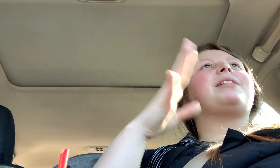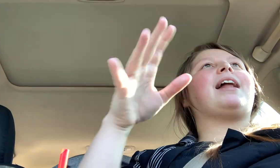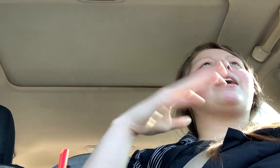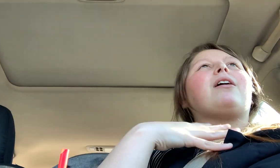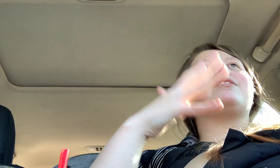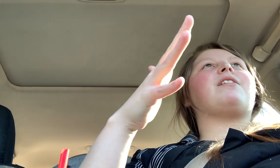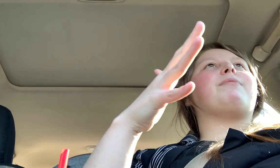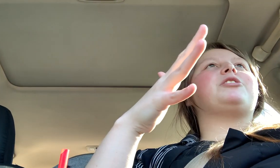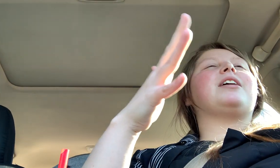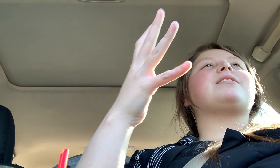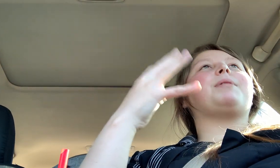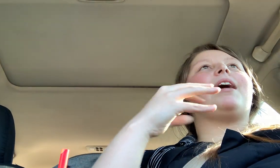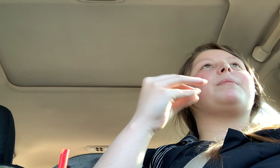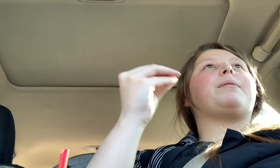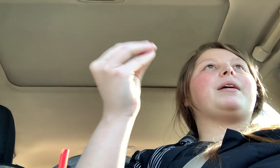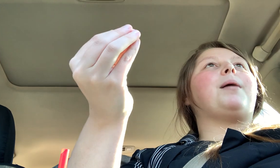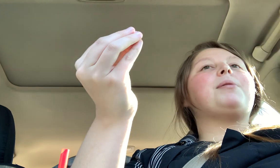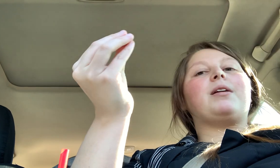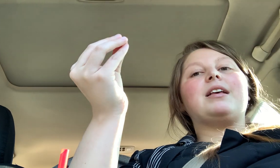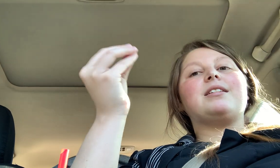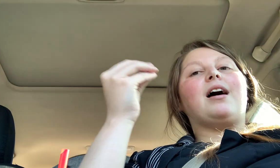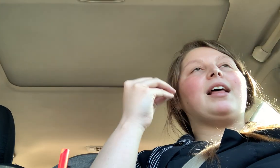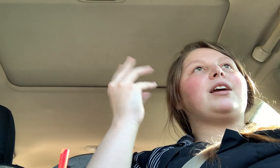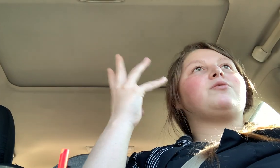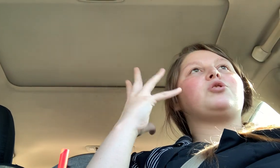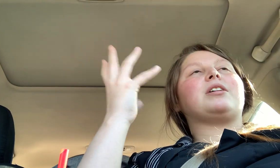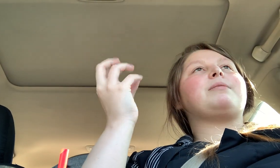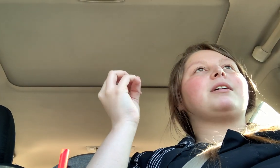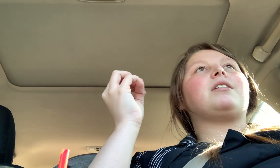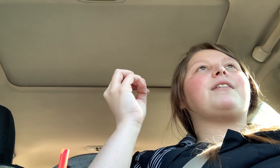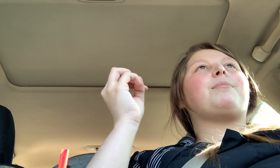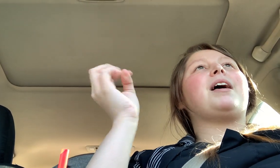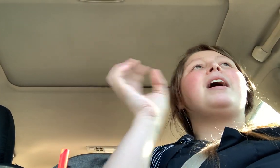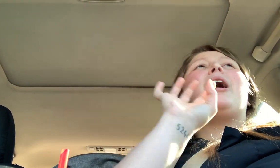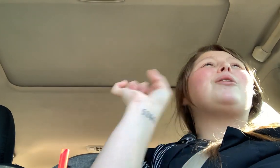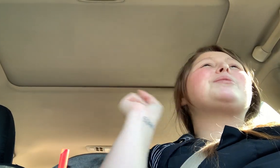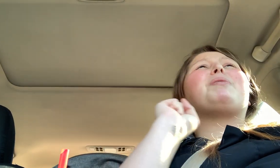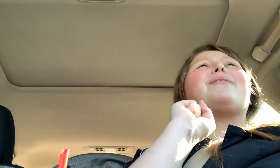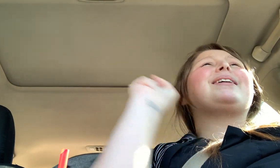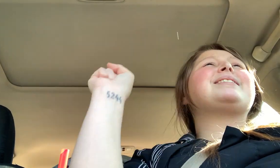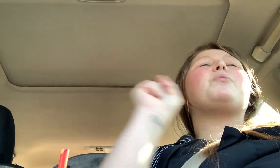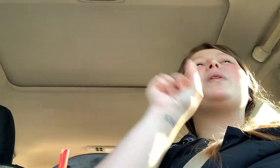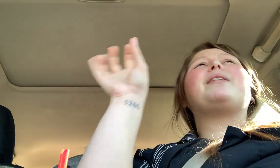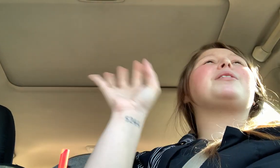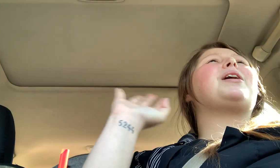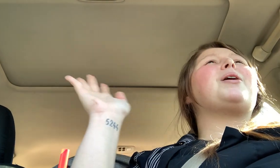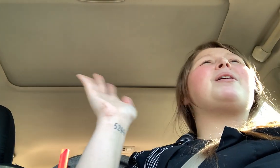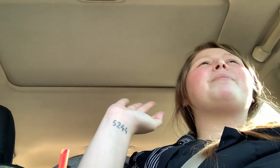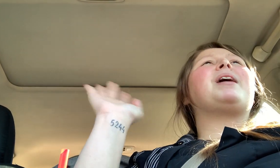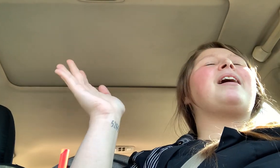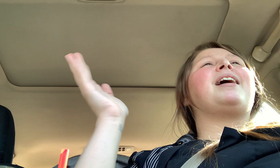glad I got all this off my chest. I'm glad I'm going to be uploading this and not like stressing myself out about, Oh, is it perfect? Is it whatever? No, I'm not.